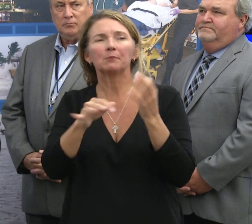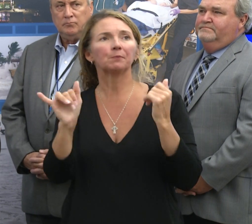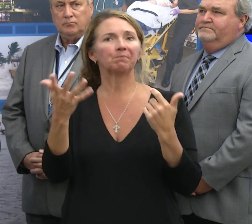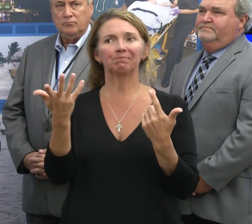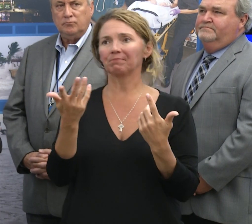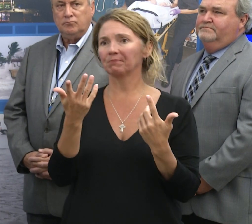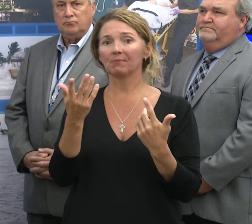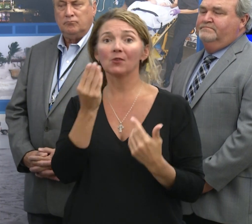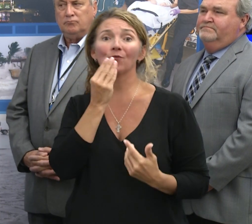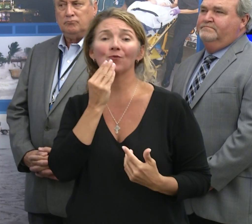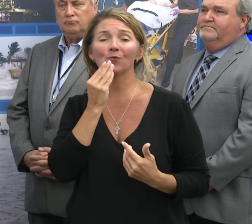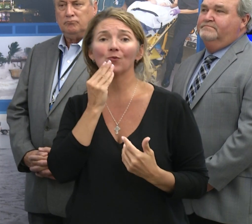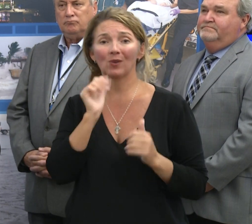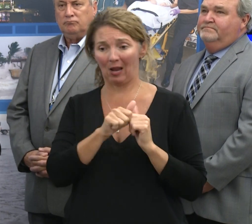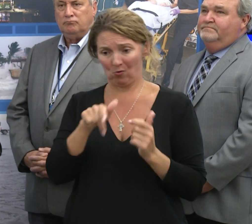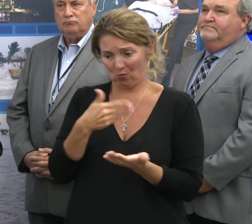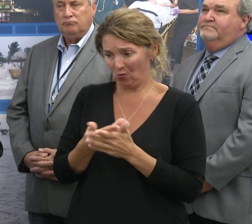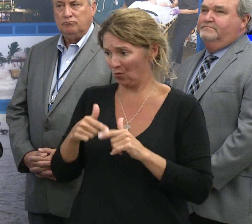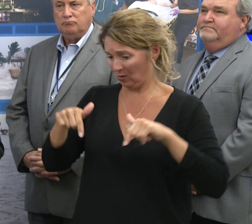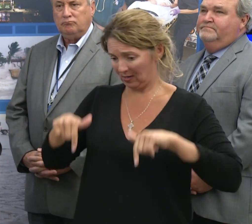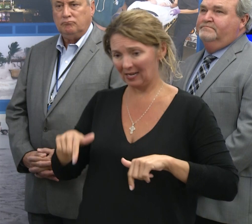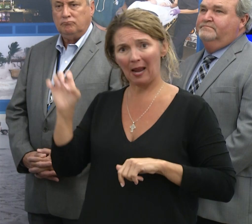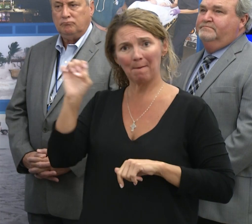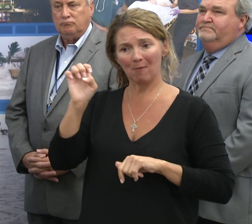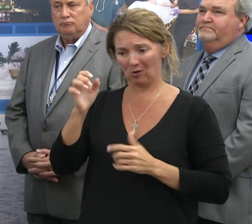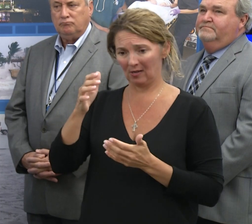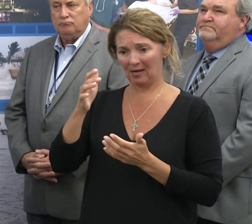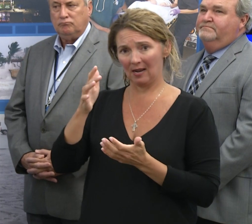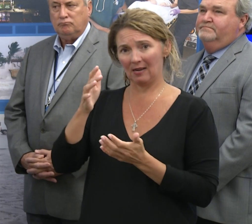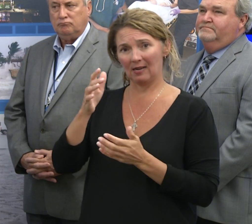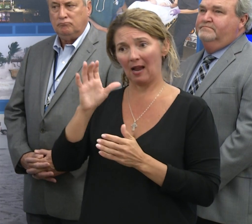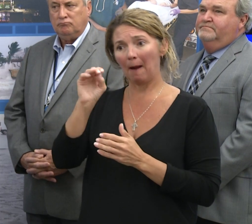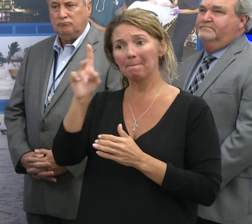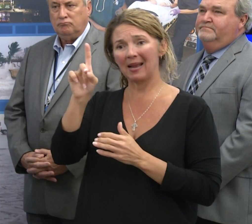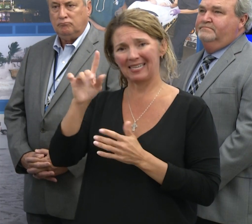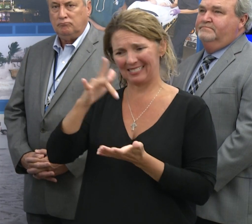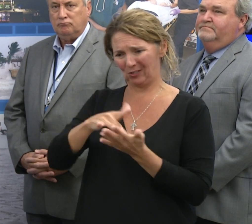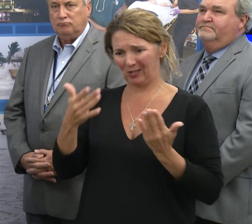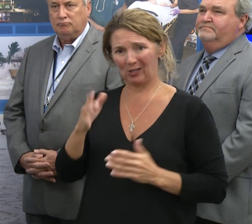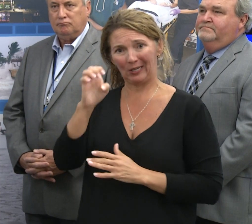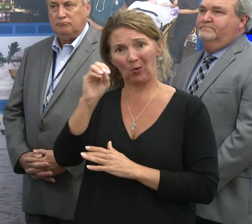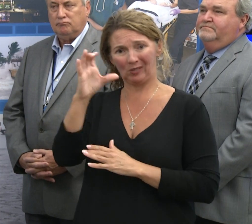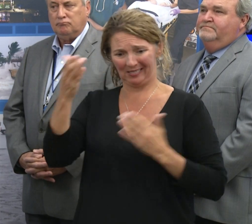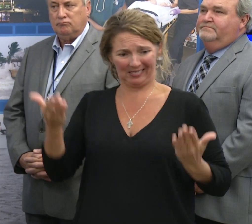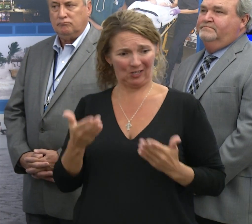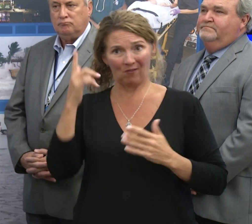the food that comes to this emergency command center when we're all here hunkered down for days.